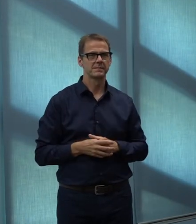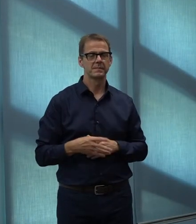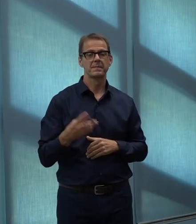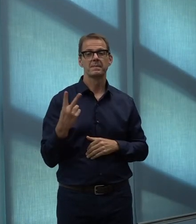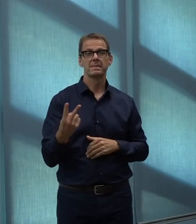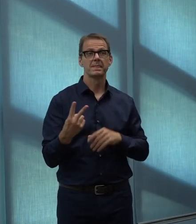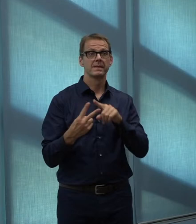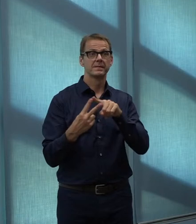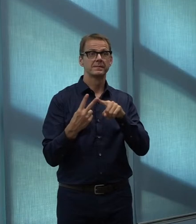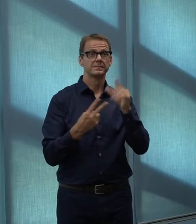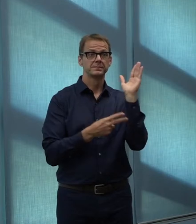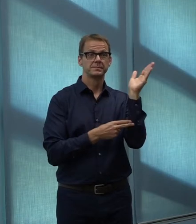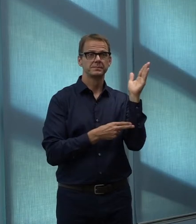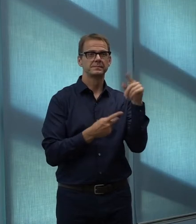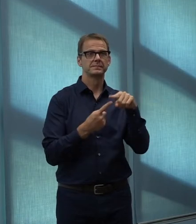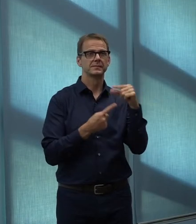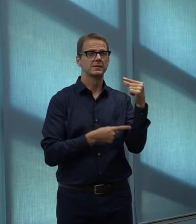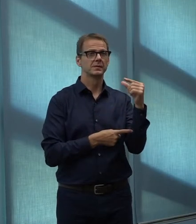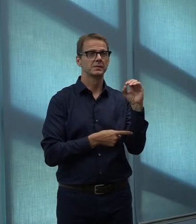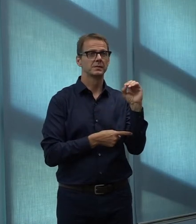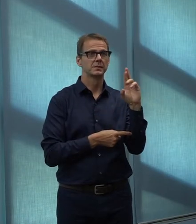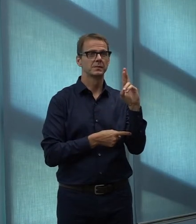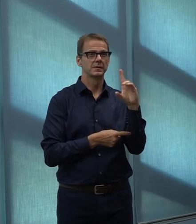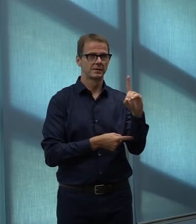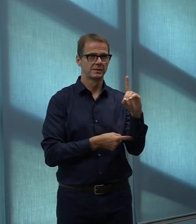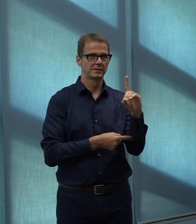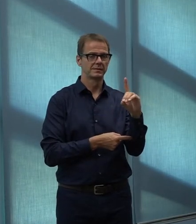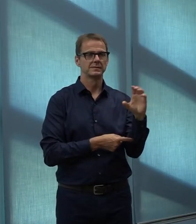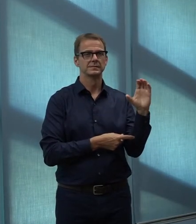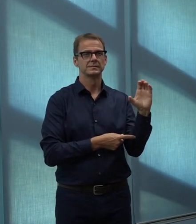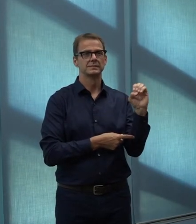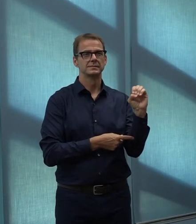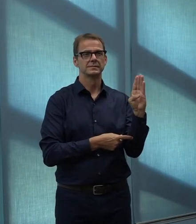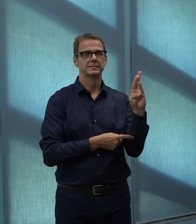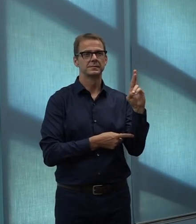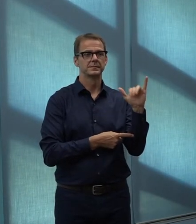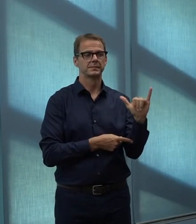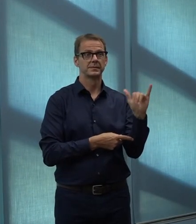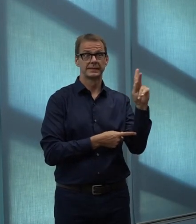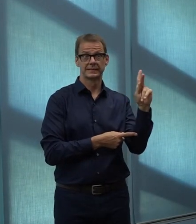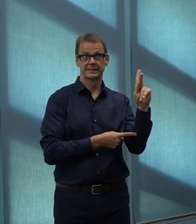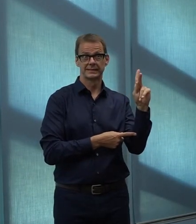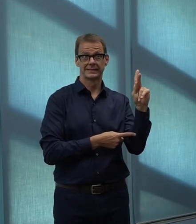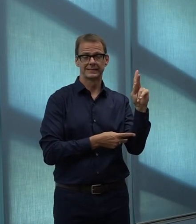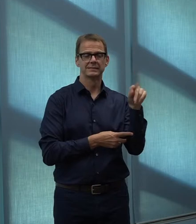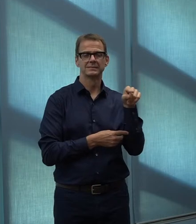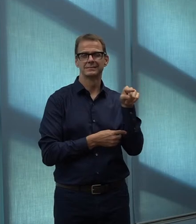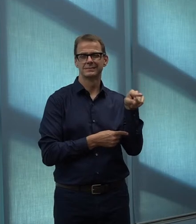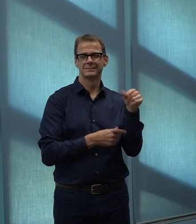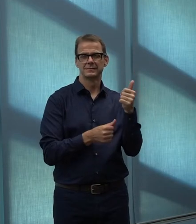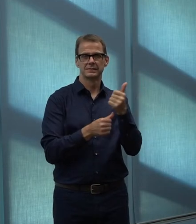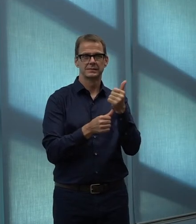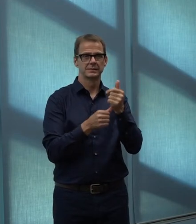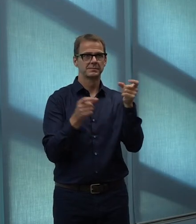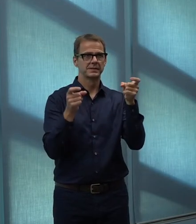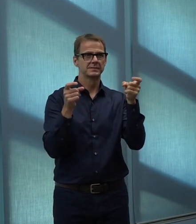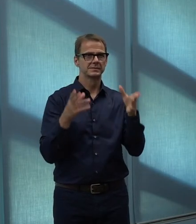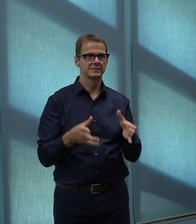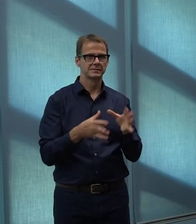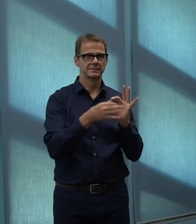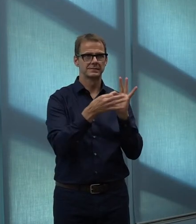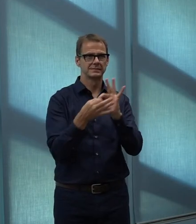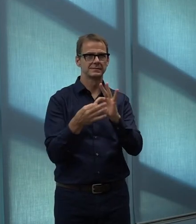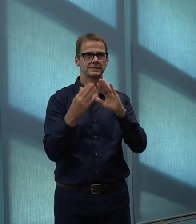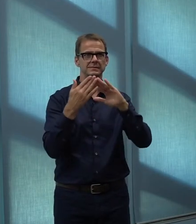Deputy City Manager of City Operations, who comment on the adjustments to turf maintenance for the summer, followed by